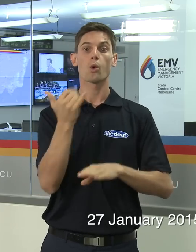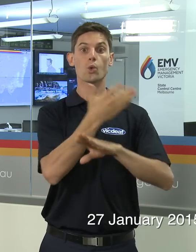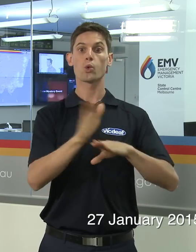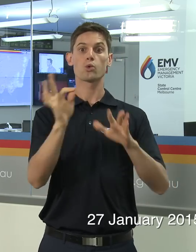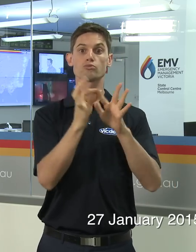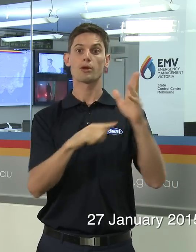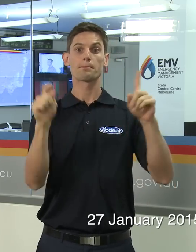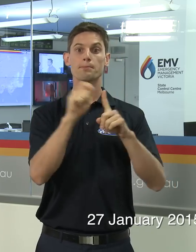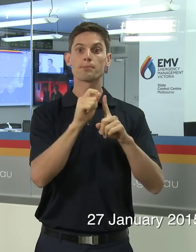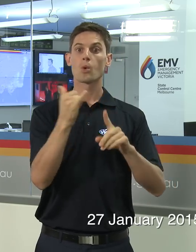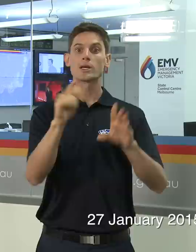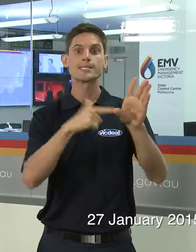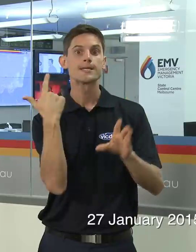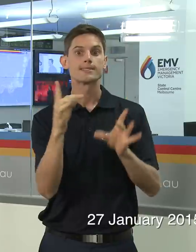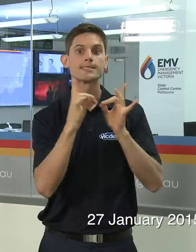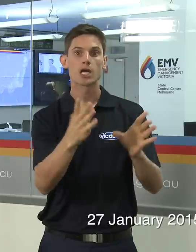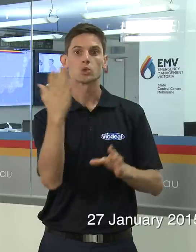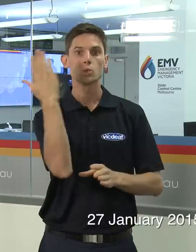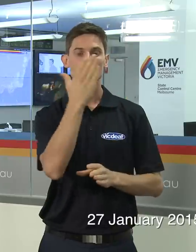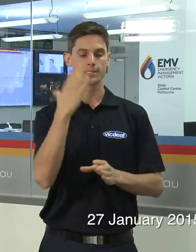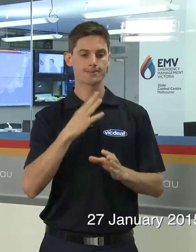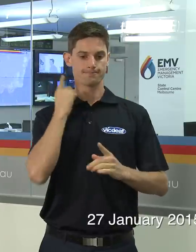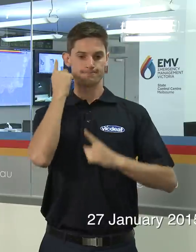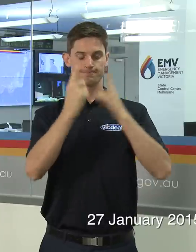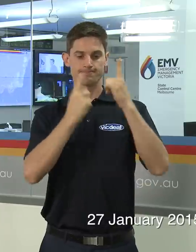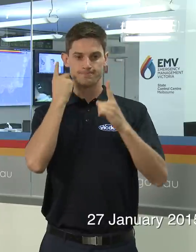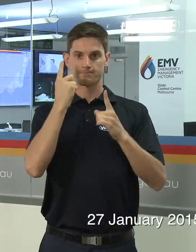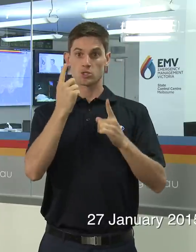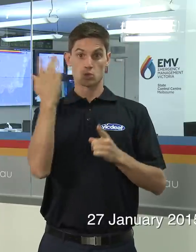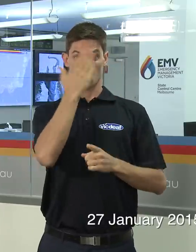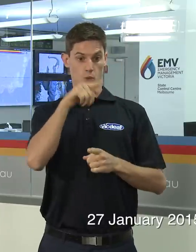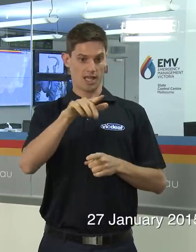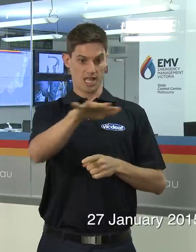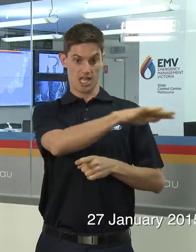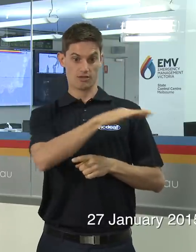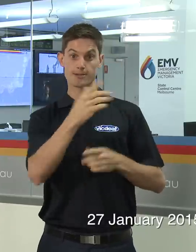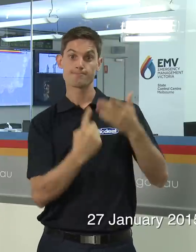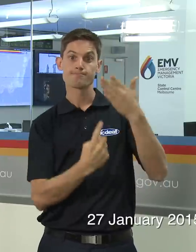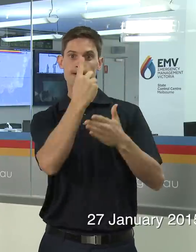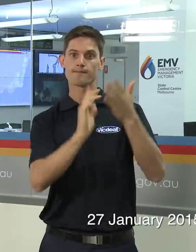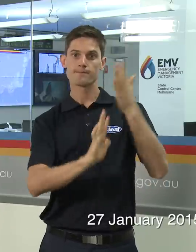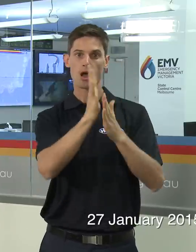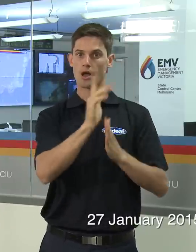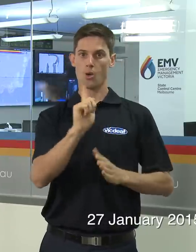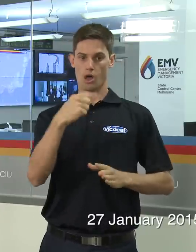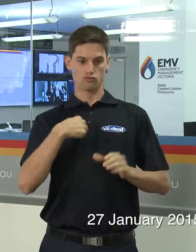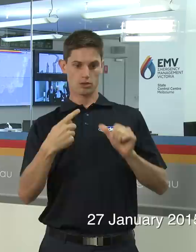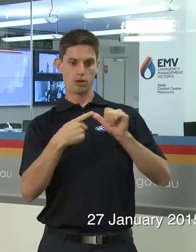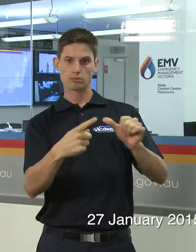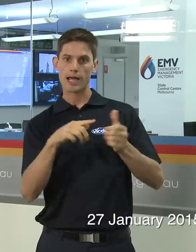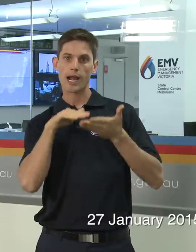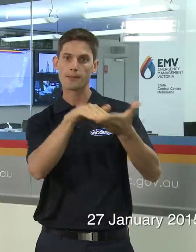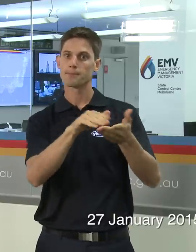what happens in the school environment if a fire was to occur. So we're still going to get focused on February. The hot